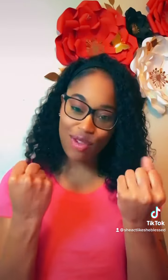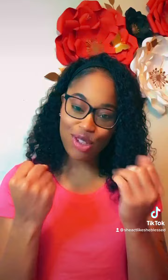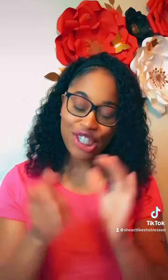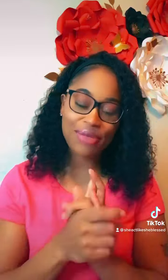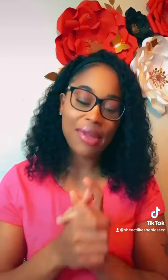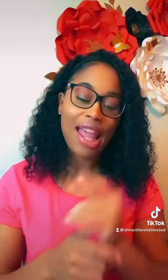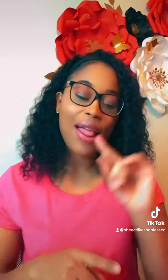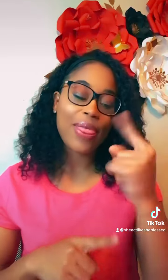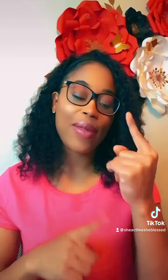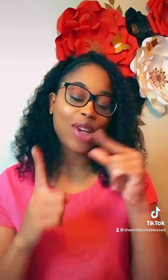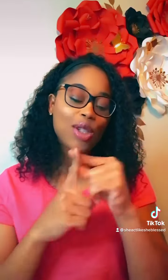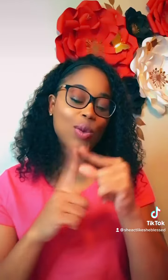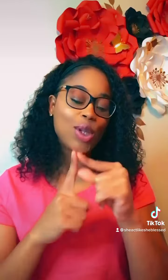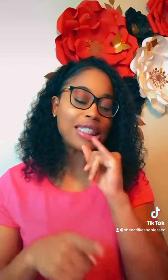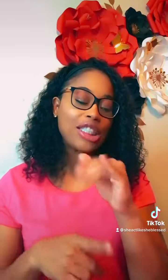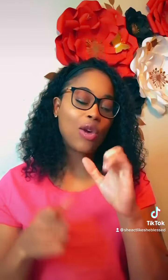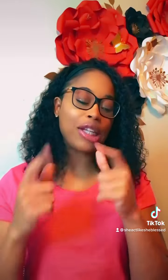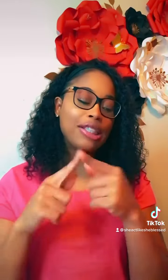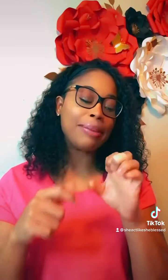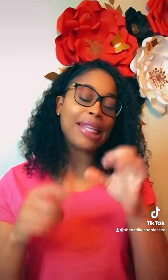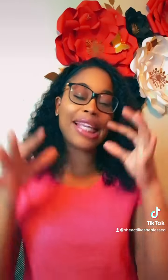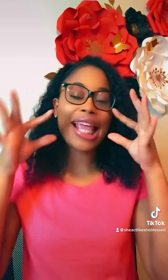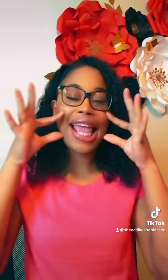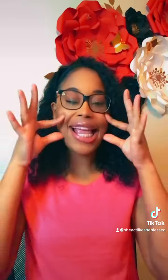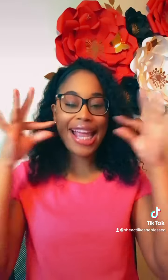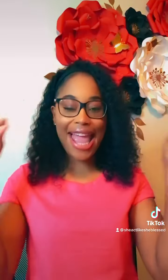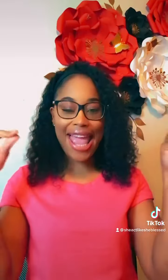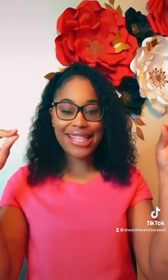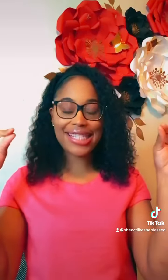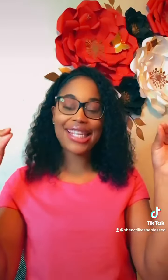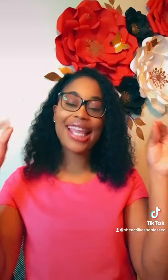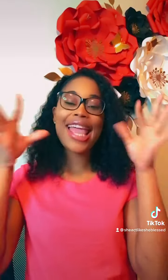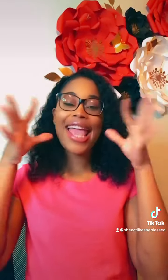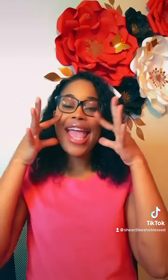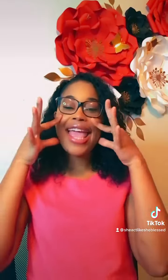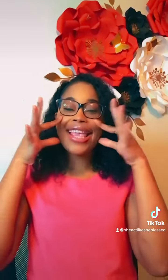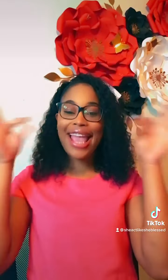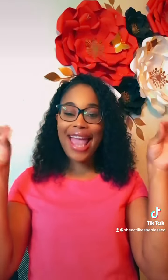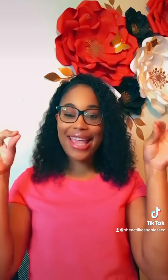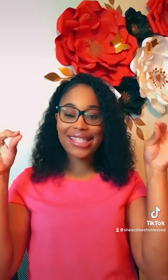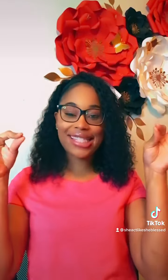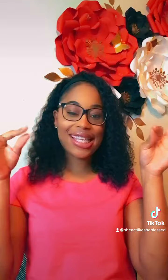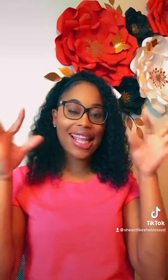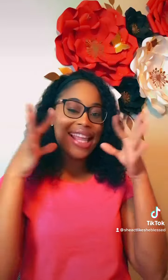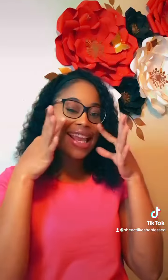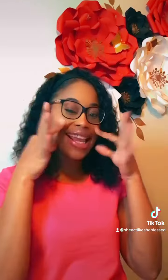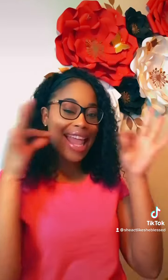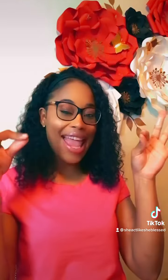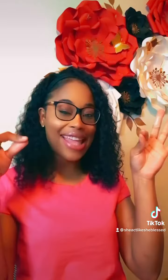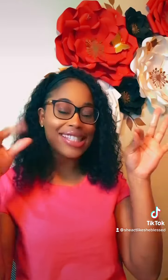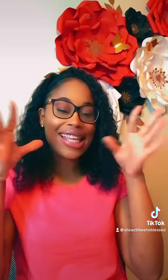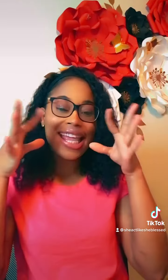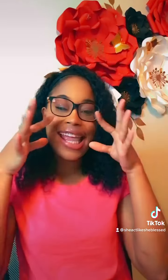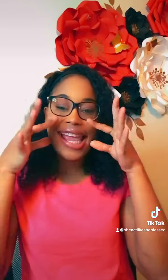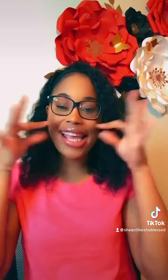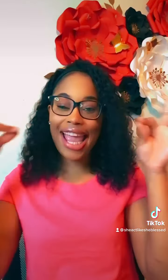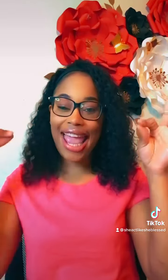the first one is going to be cat cat cat cat